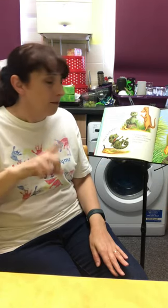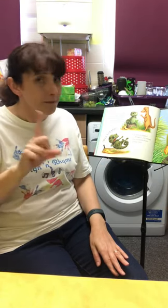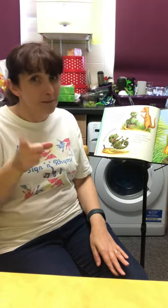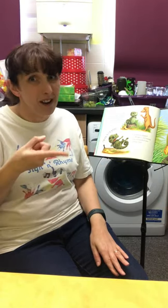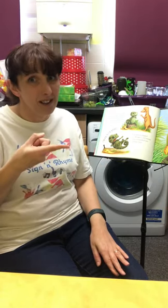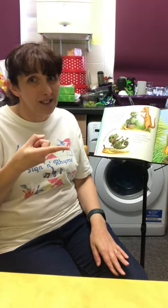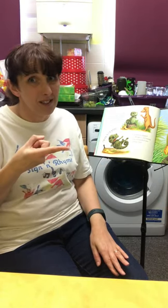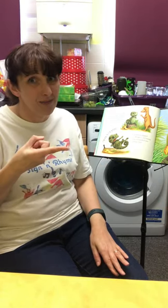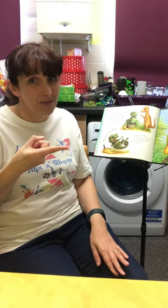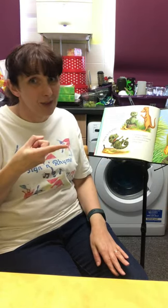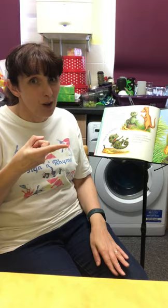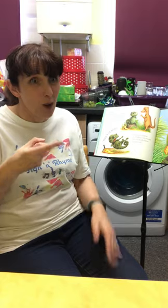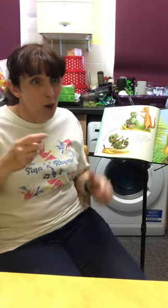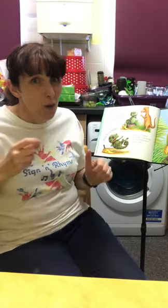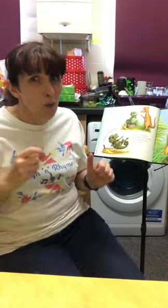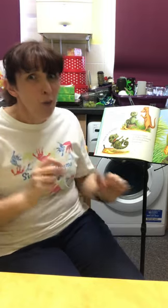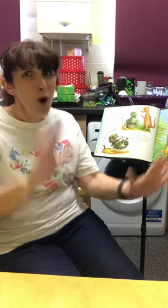But, whoa,